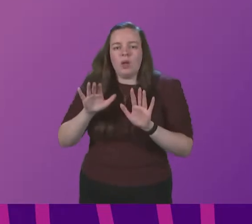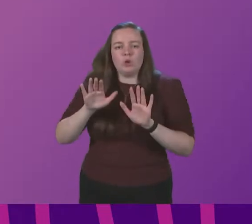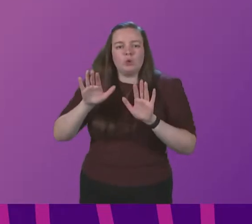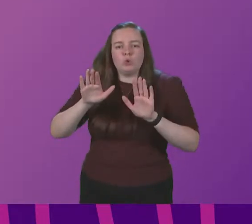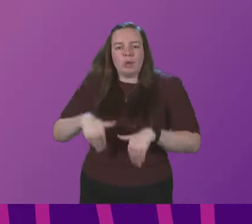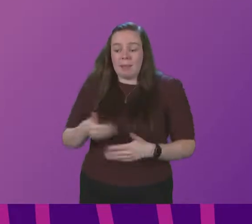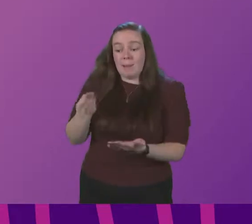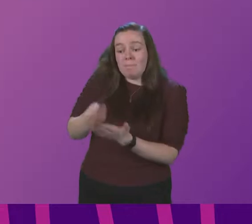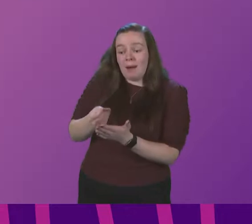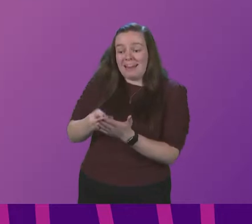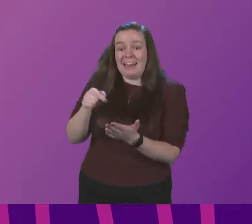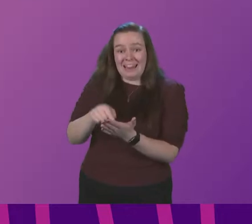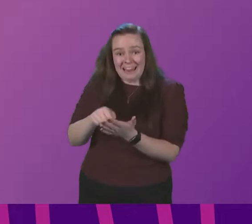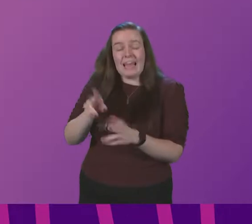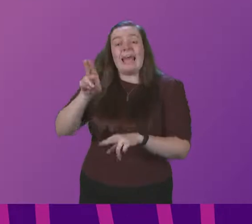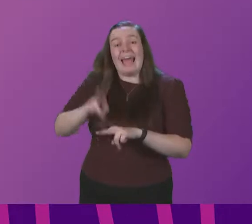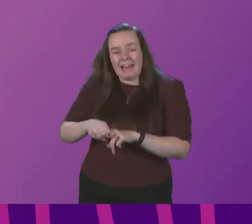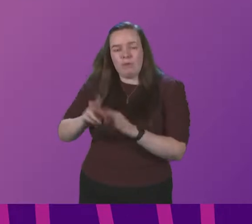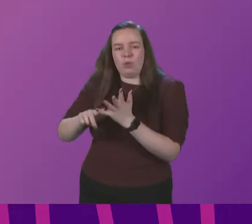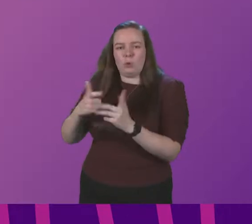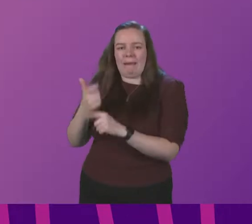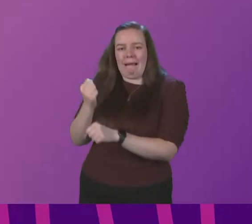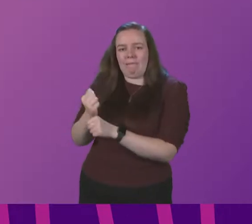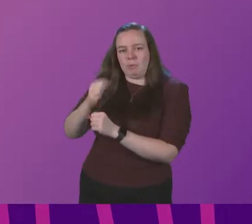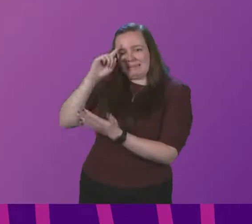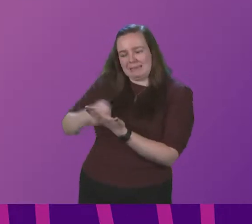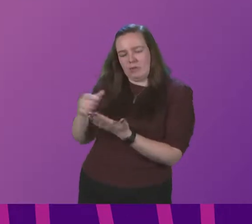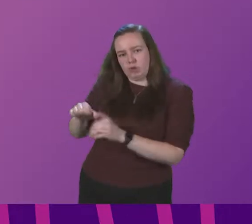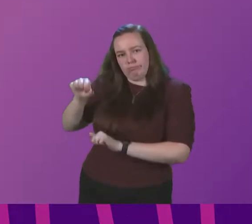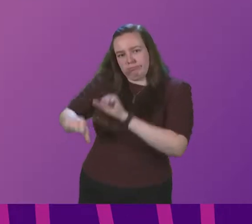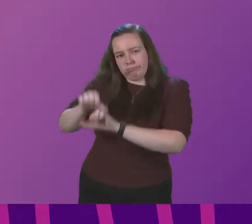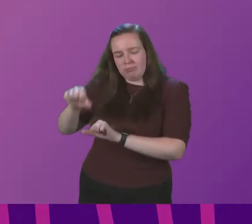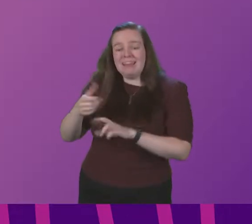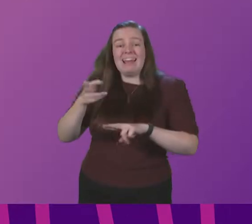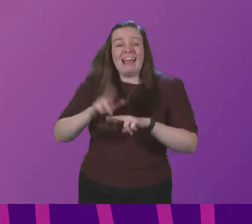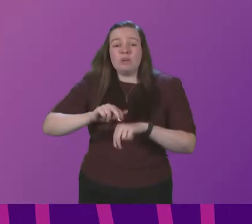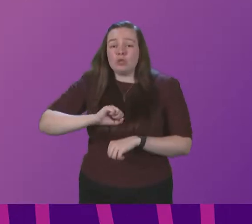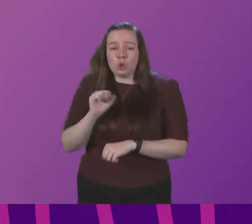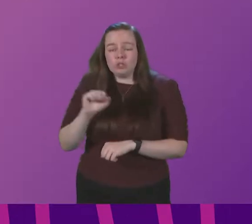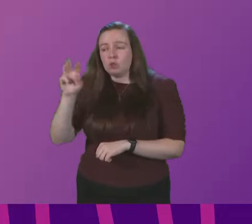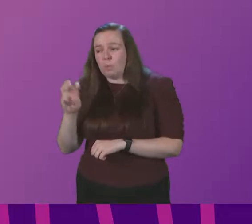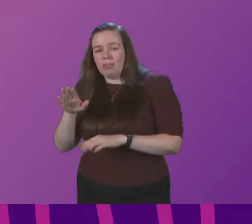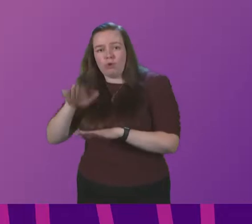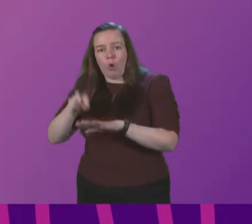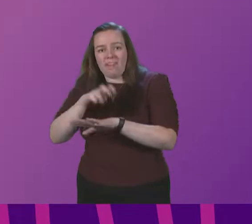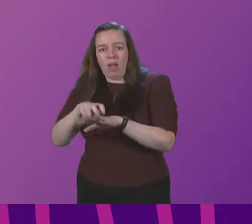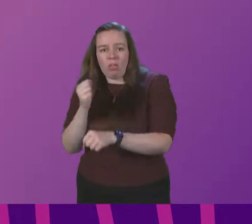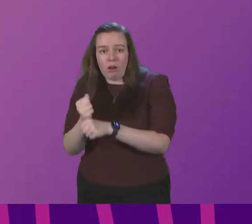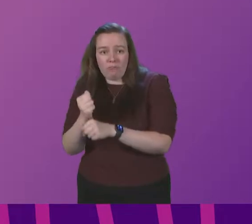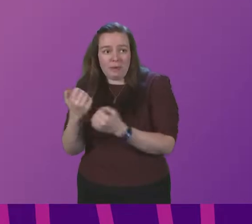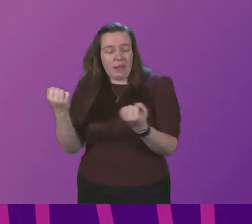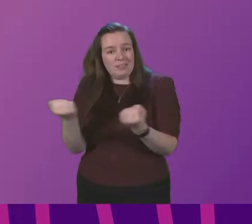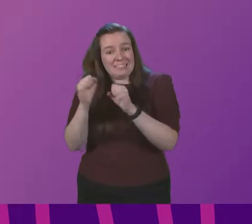the case that money is only triggered if the UK Government decides to take steps if the Scottish, Welsh or Northern Irish Government acting within devolved